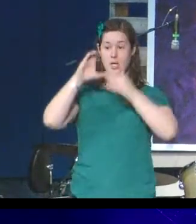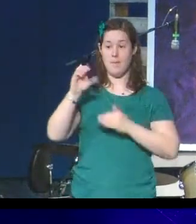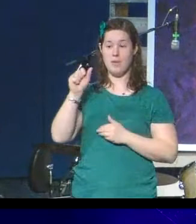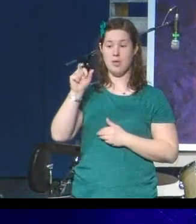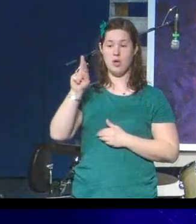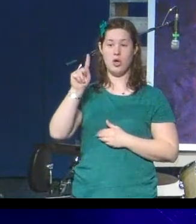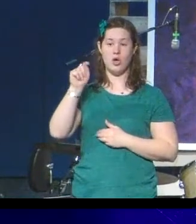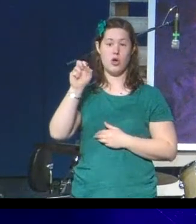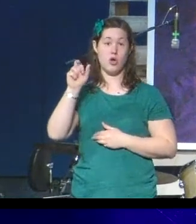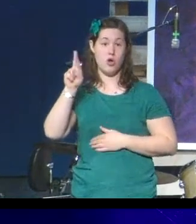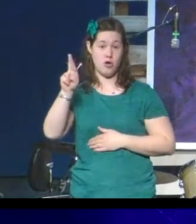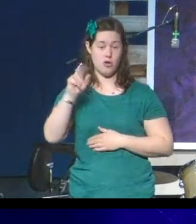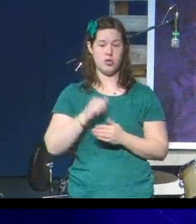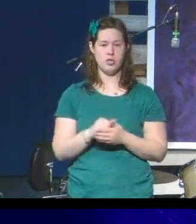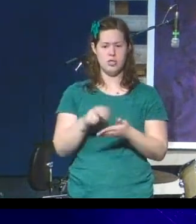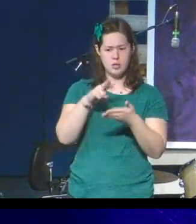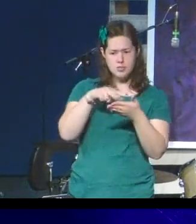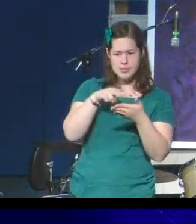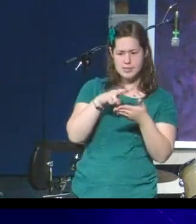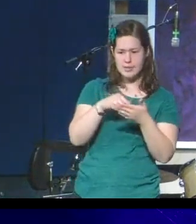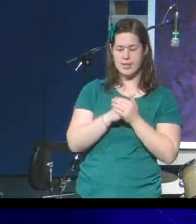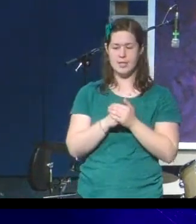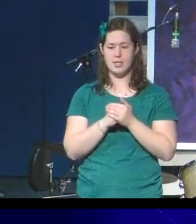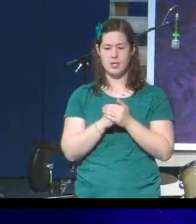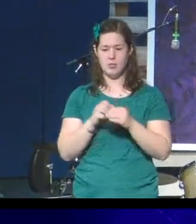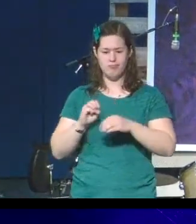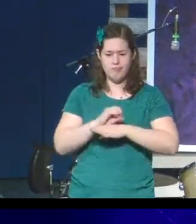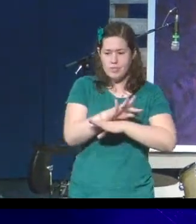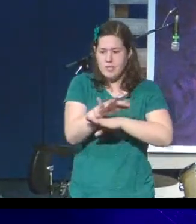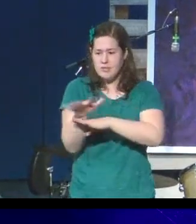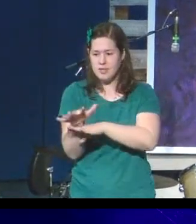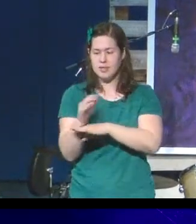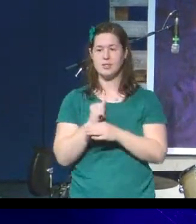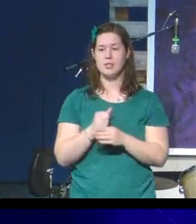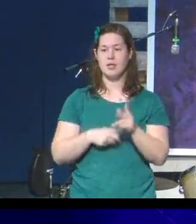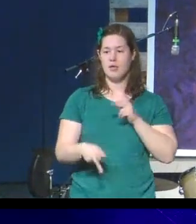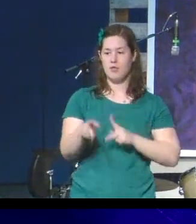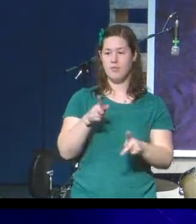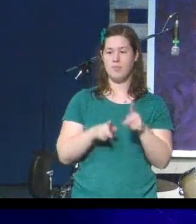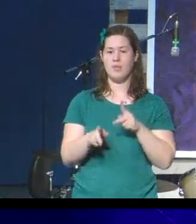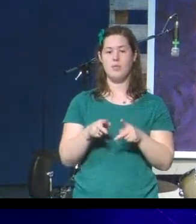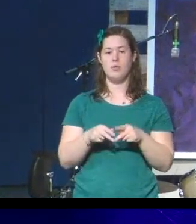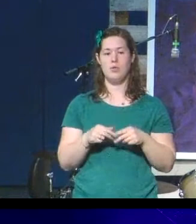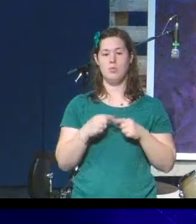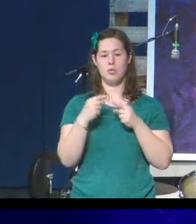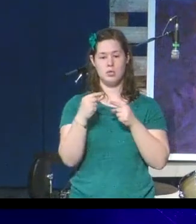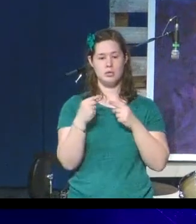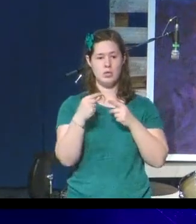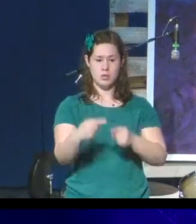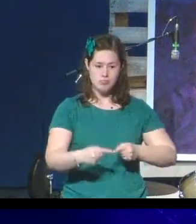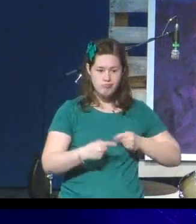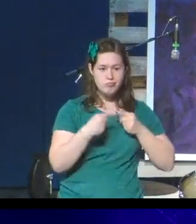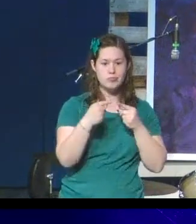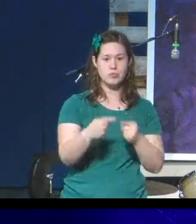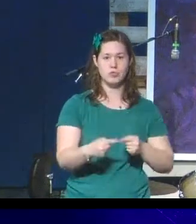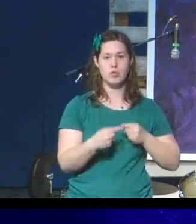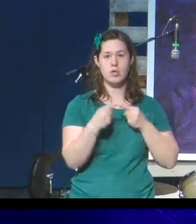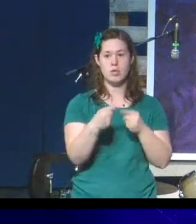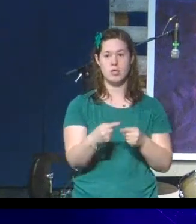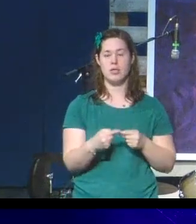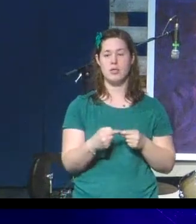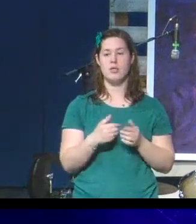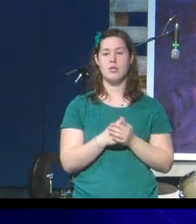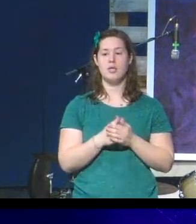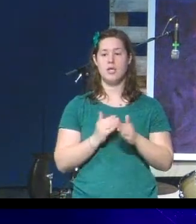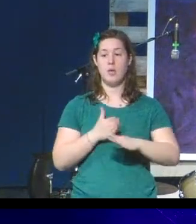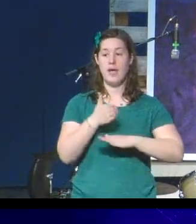impacts that individuals and families were still processing after the Troubles, which were conflicts that took place in Northern Ireland